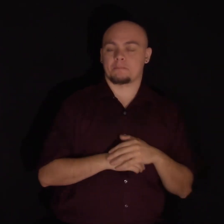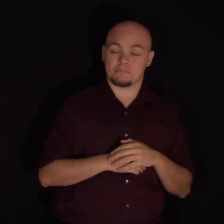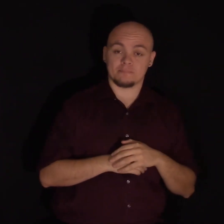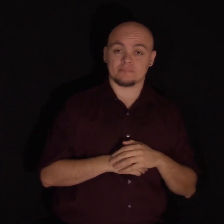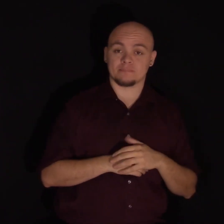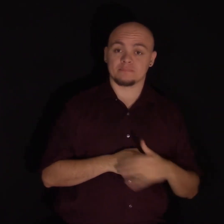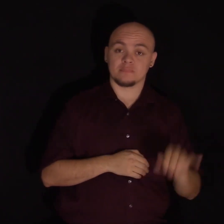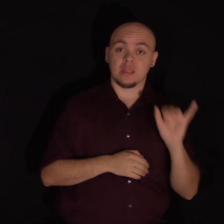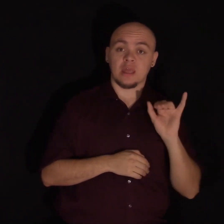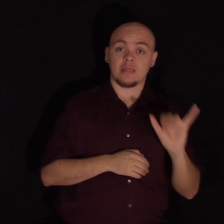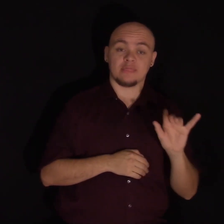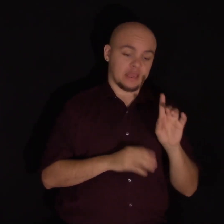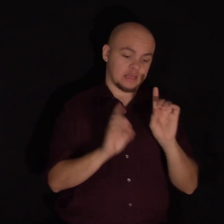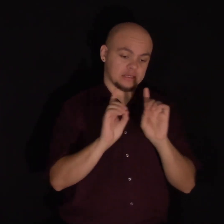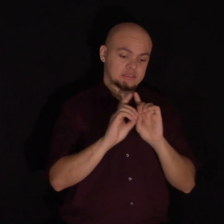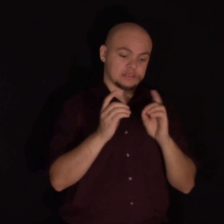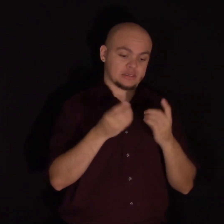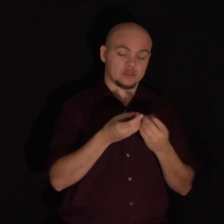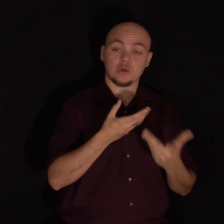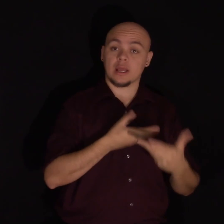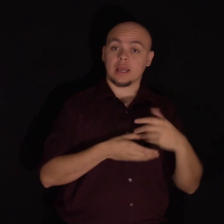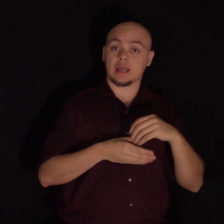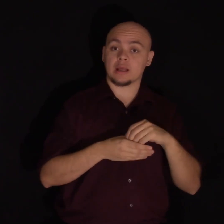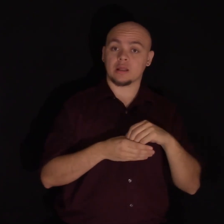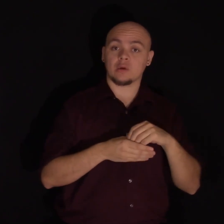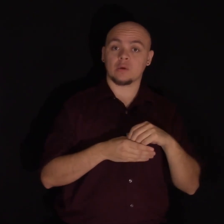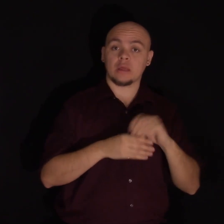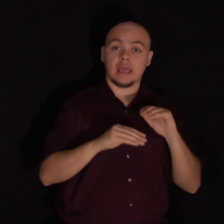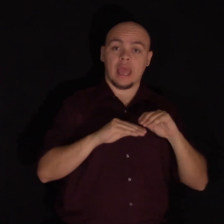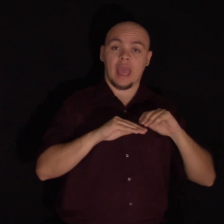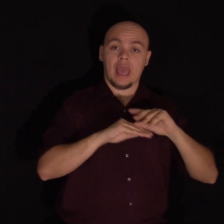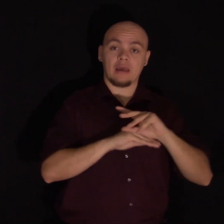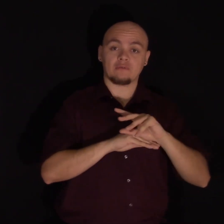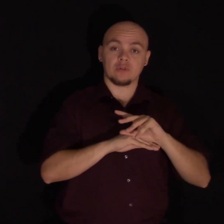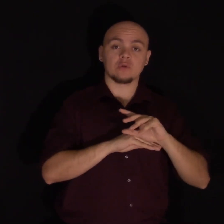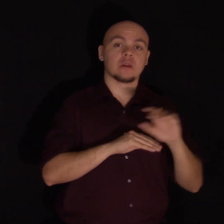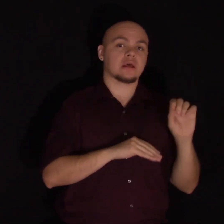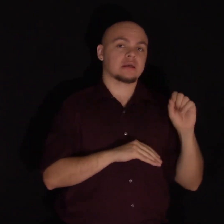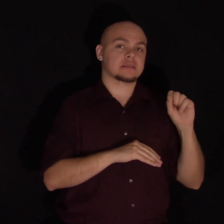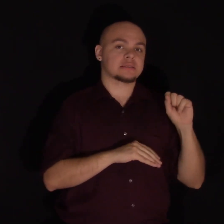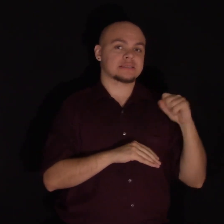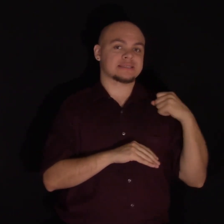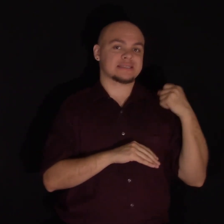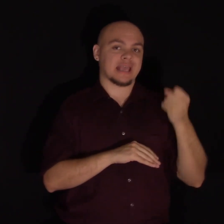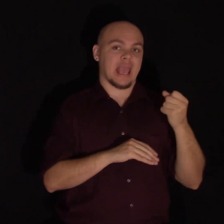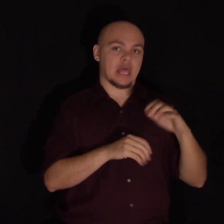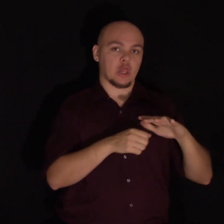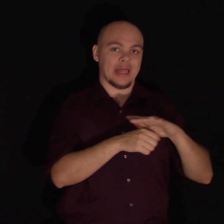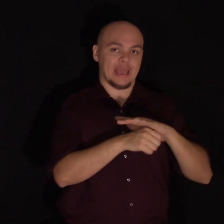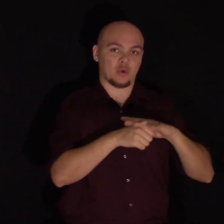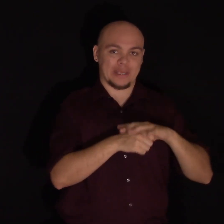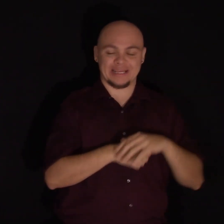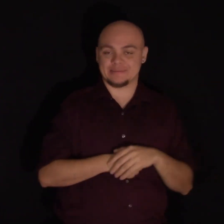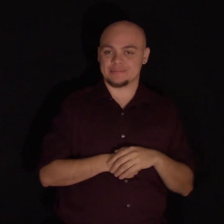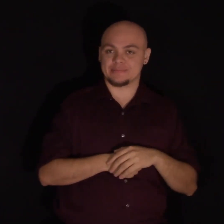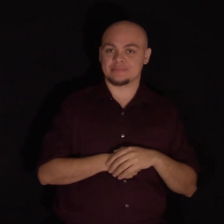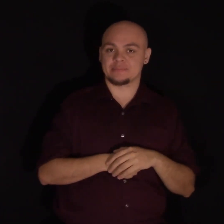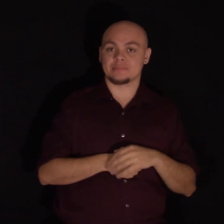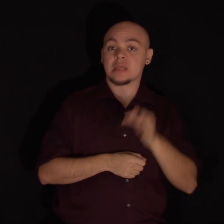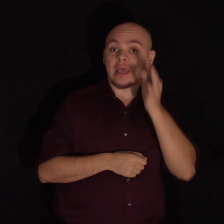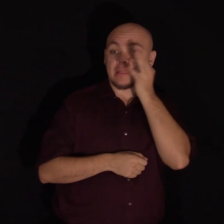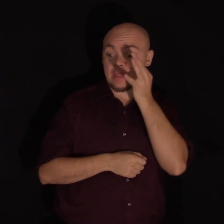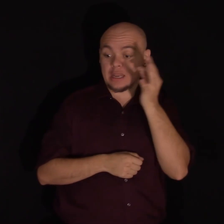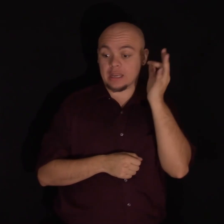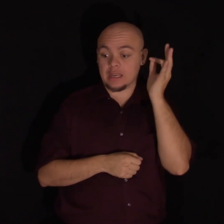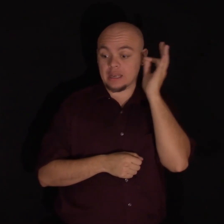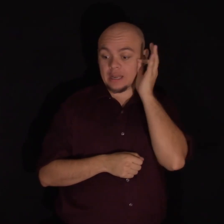that district included affluent sections of Seattle. So the Native kids